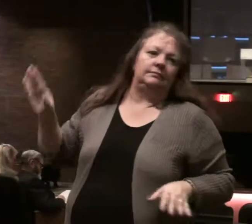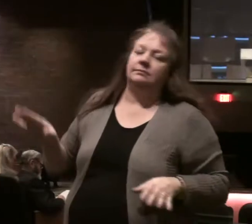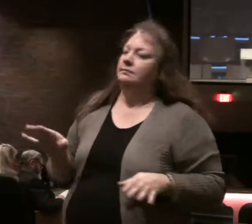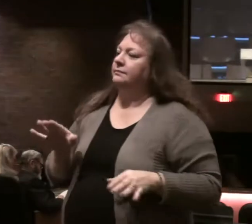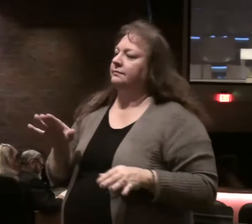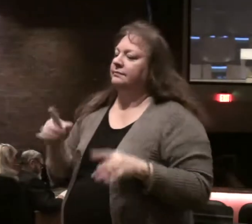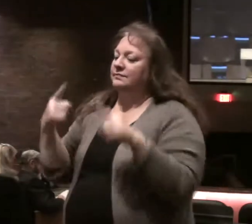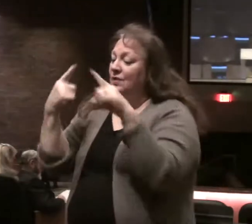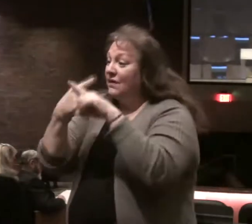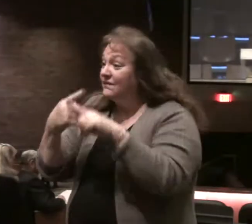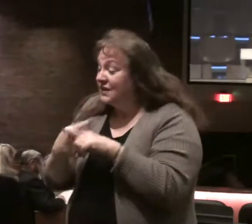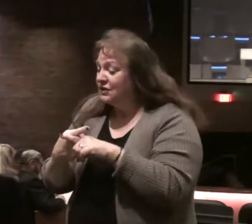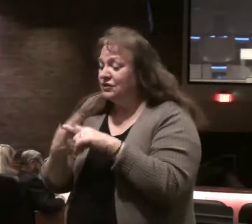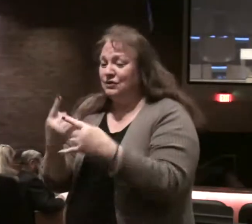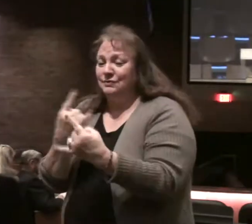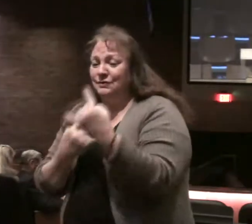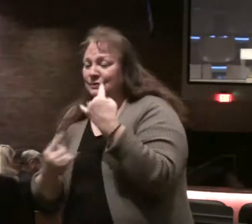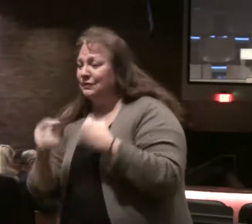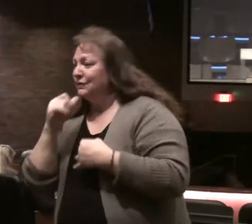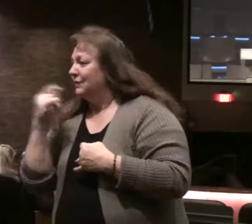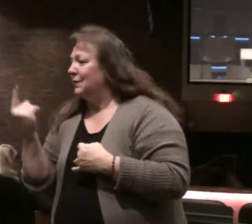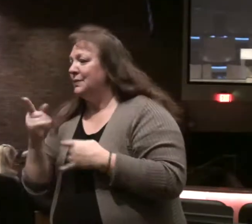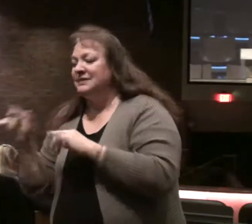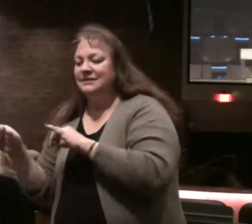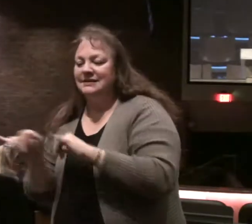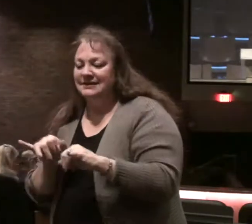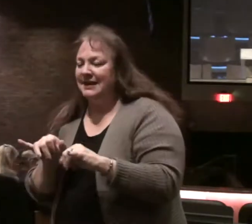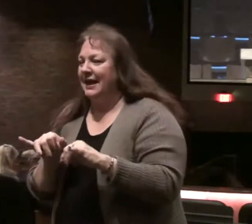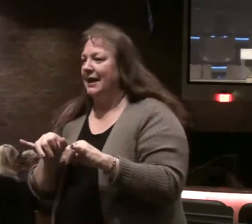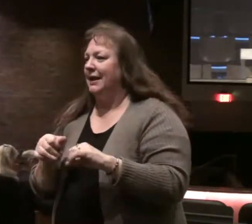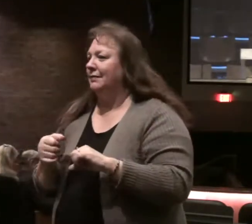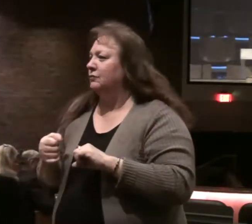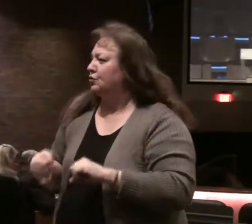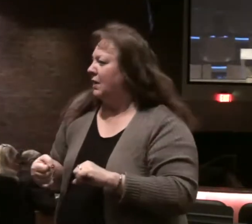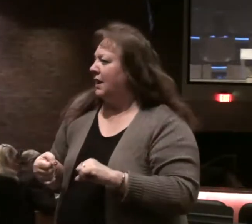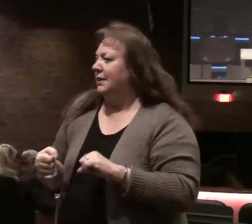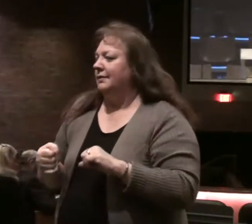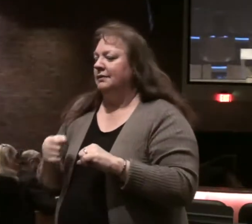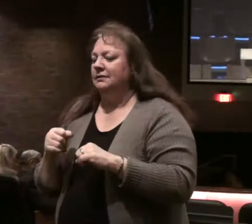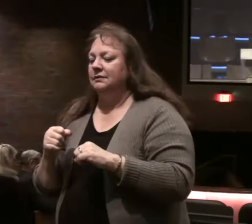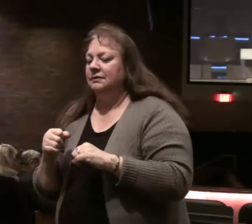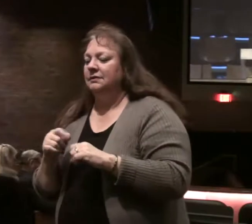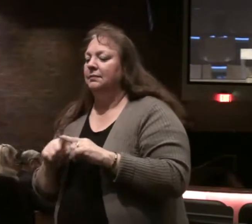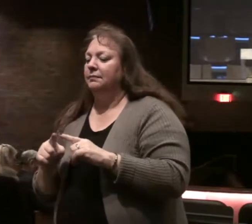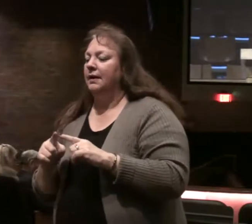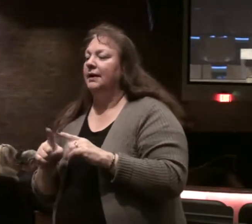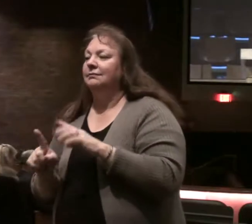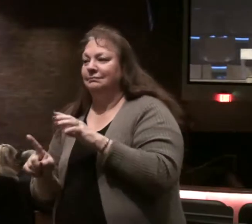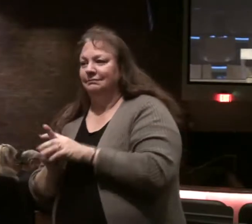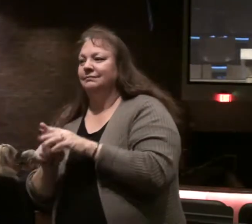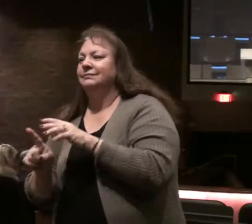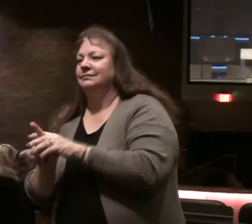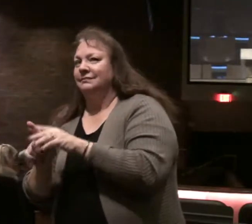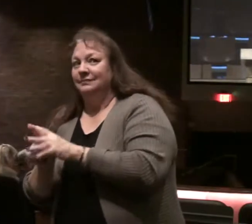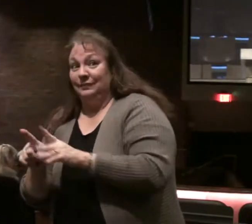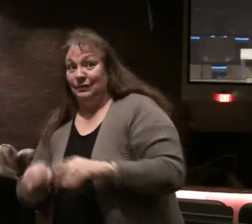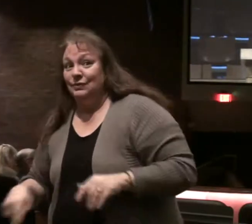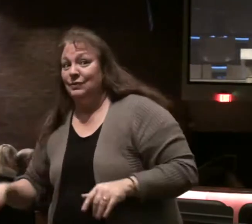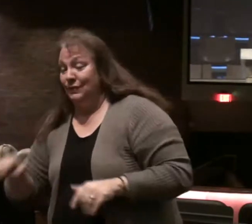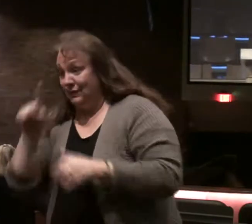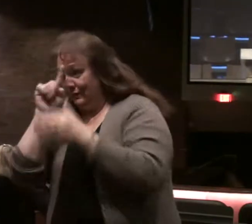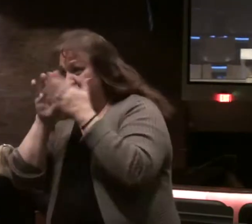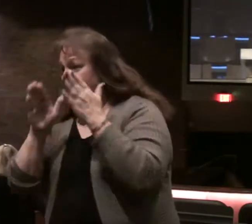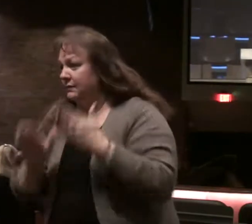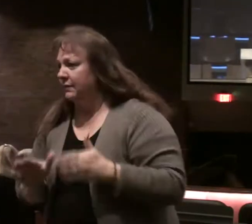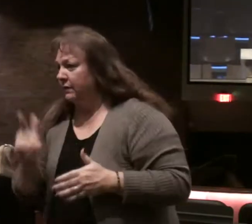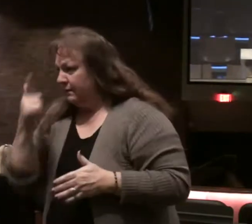afflictions and persecutions are not always of the same size and strength and kind but they arise to you as a believer to me as